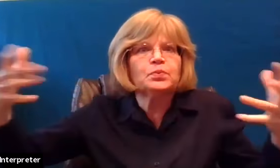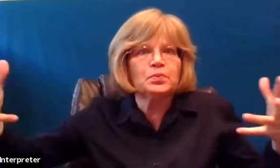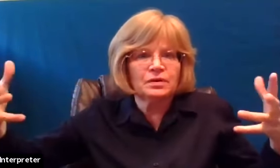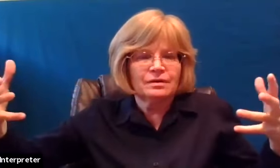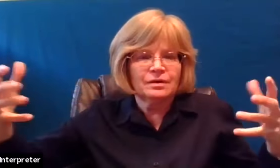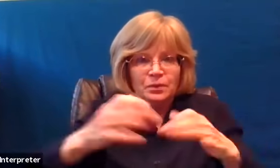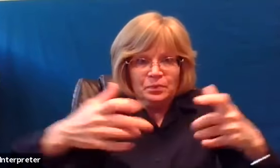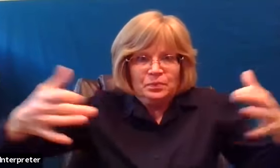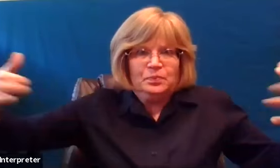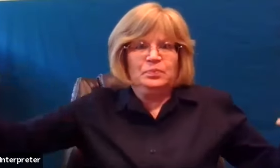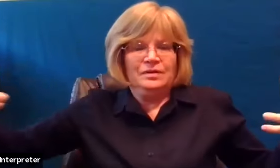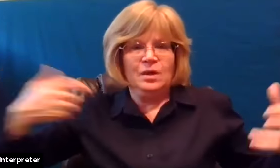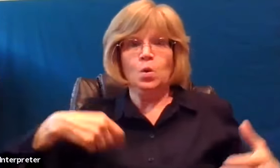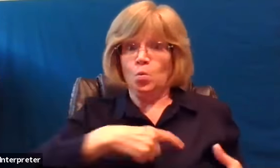we need to expand